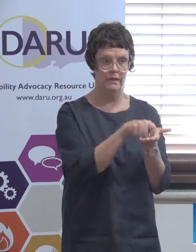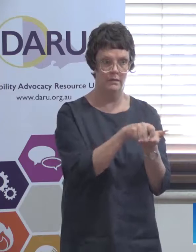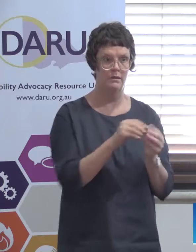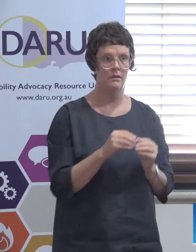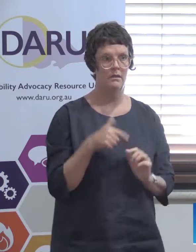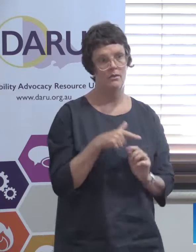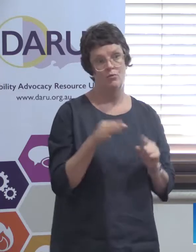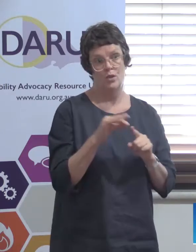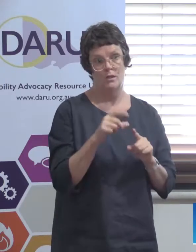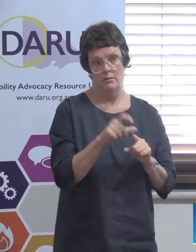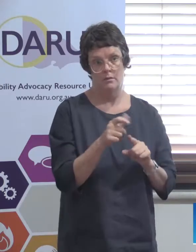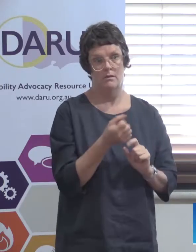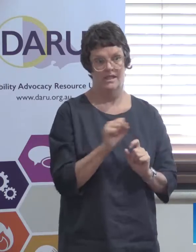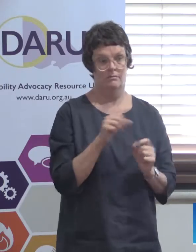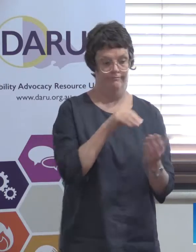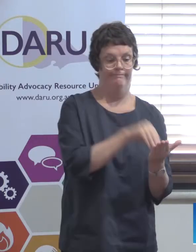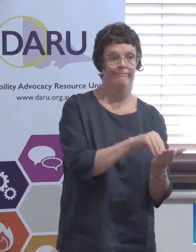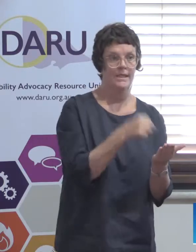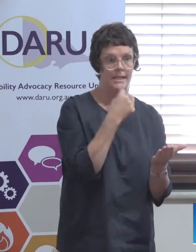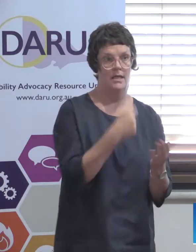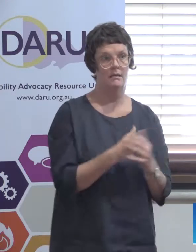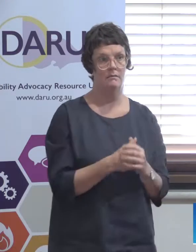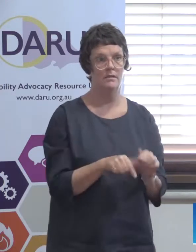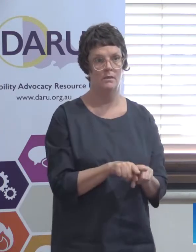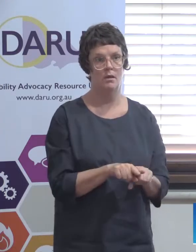where they've also still tried to keep putting the pressure on